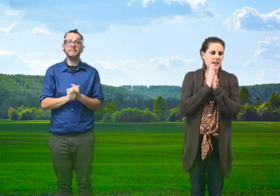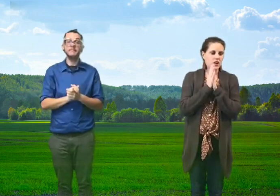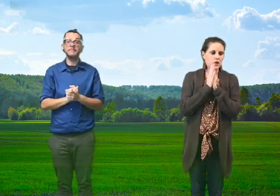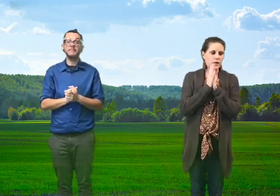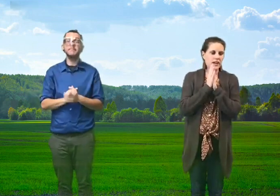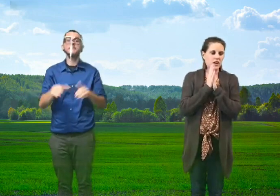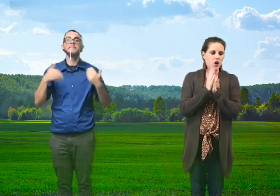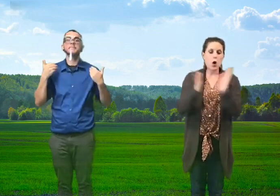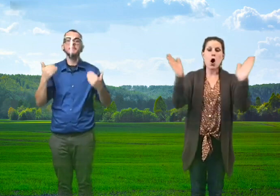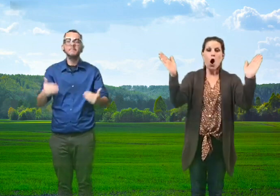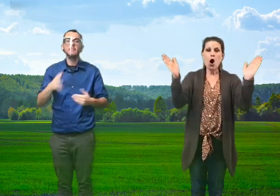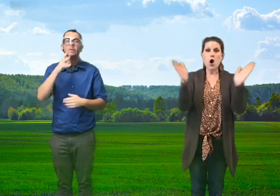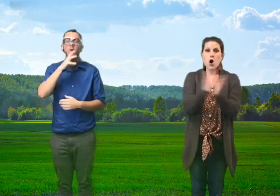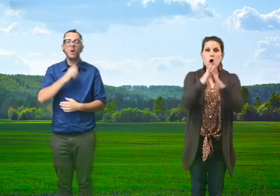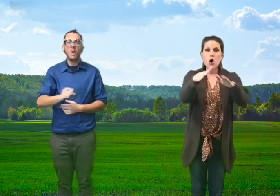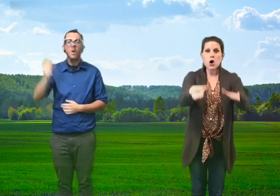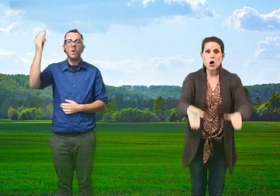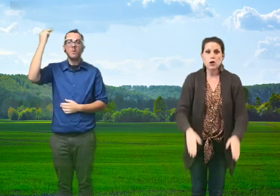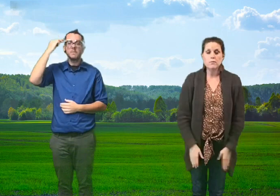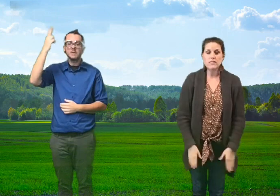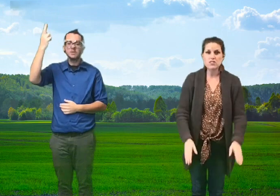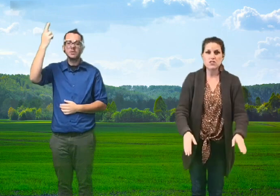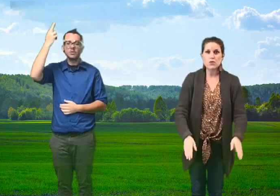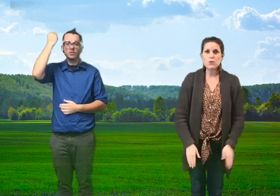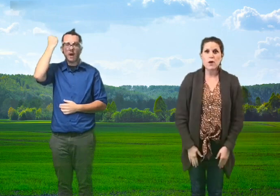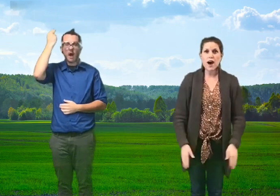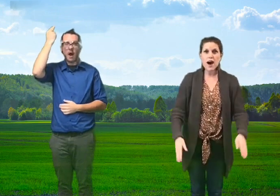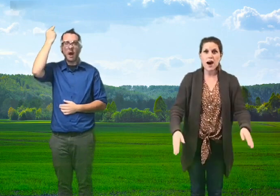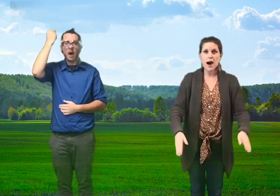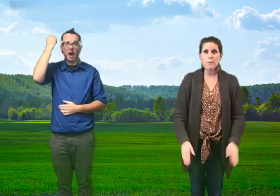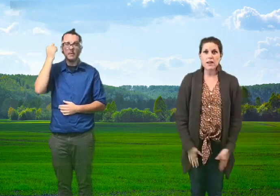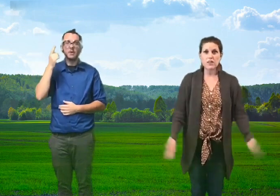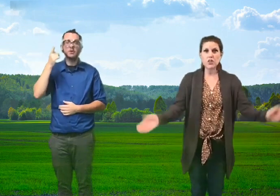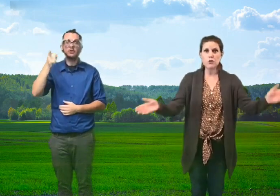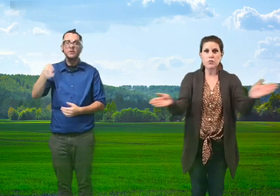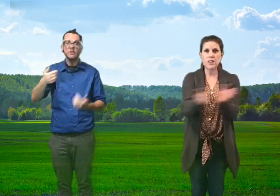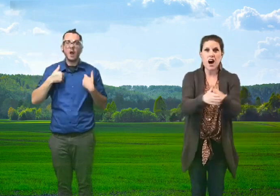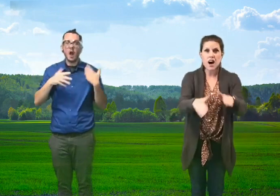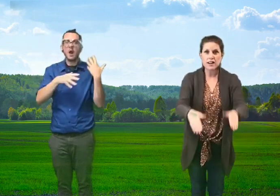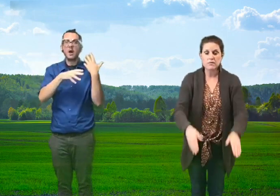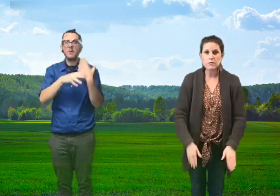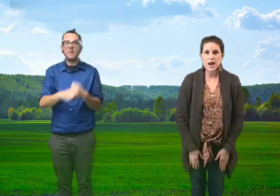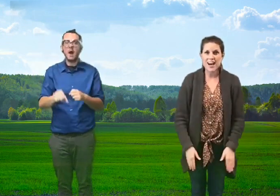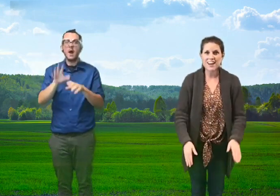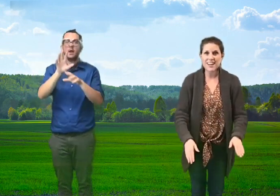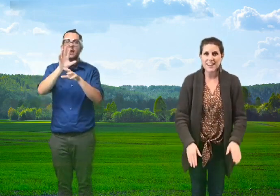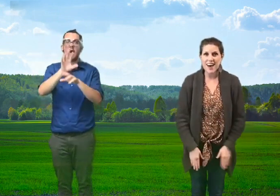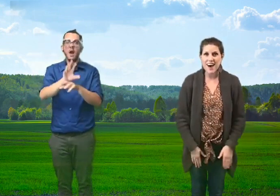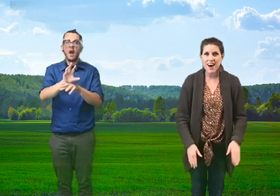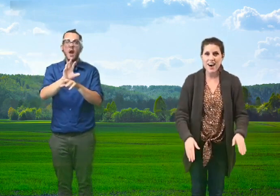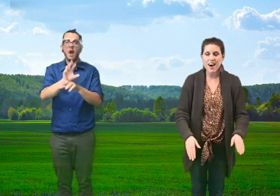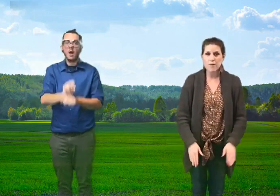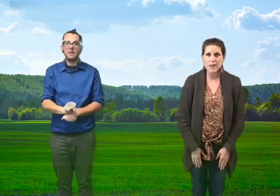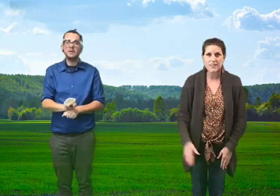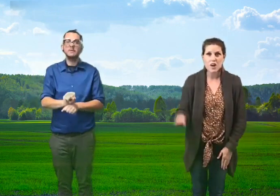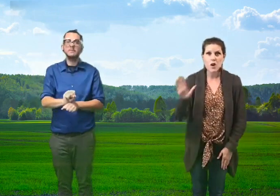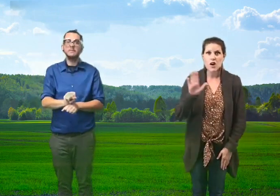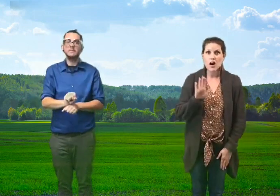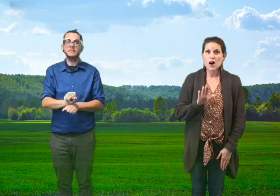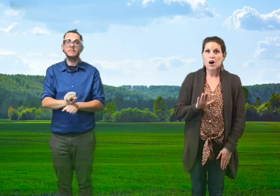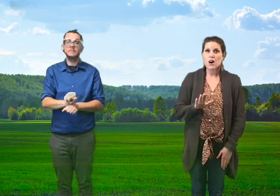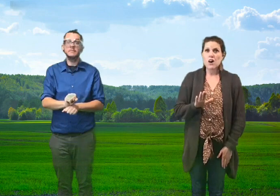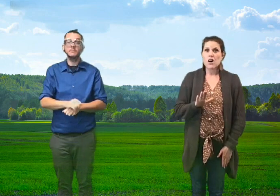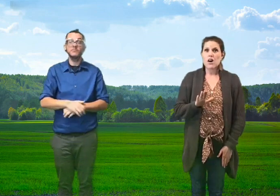Here we go. Old Mr. Rabbit, you've got a mighty habit.